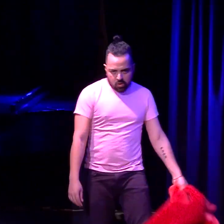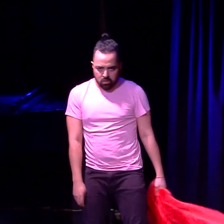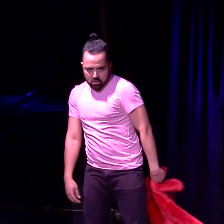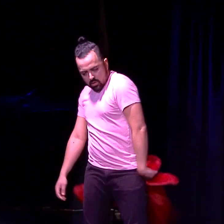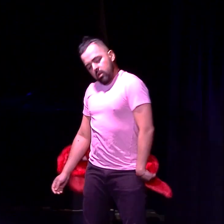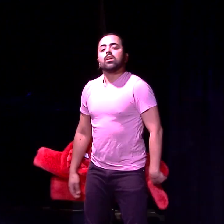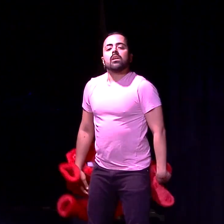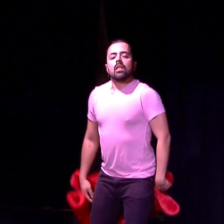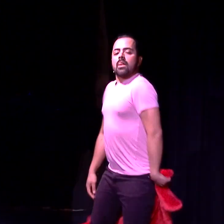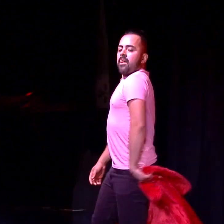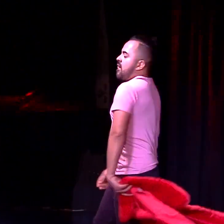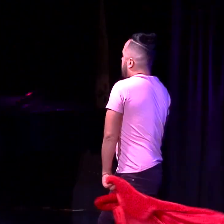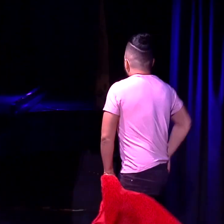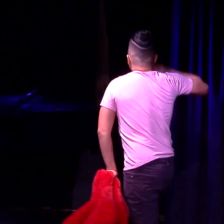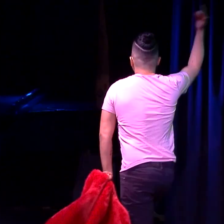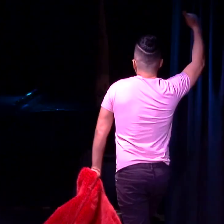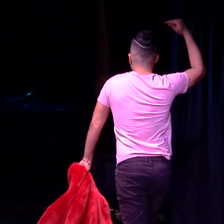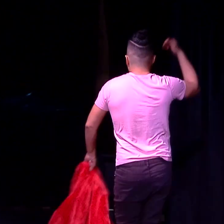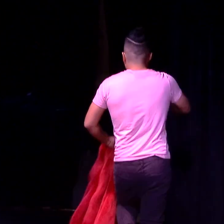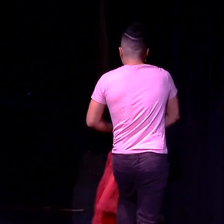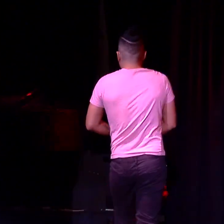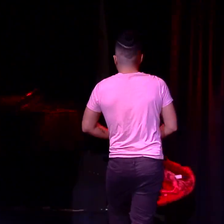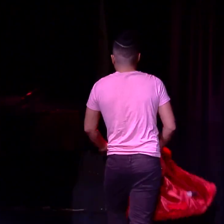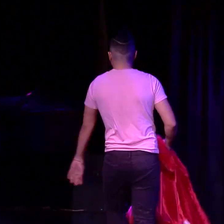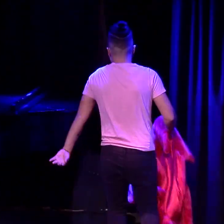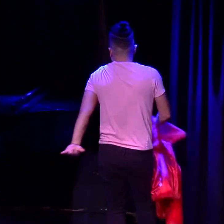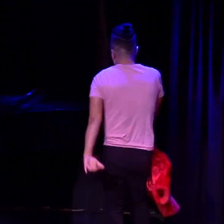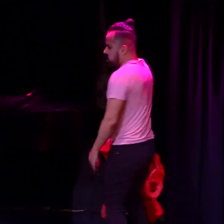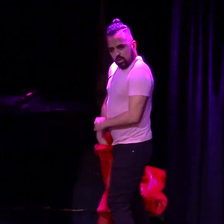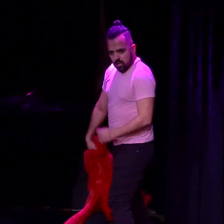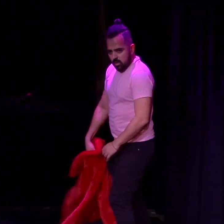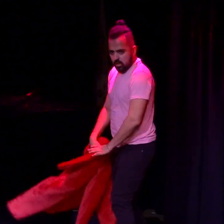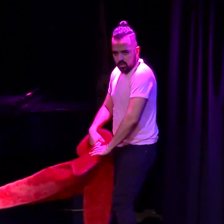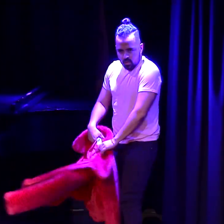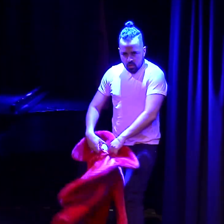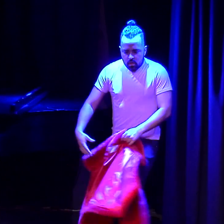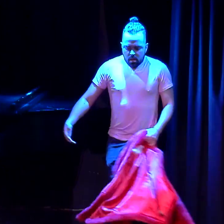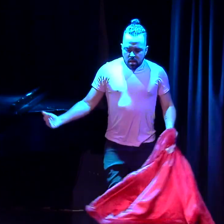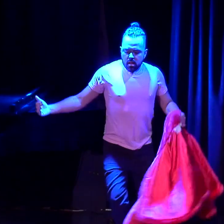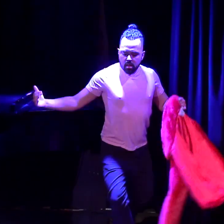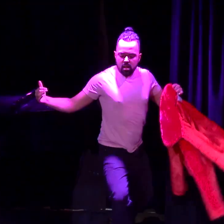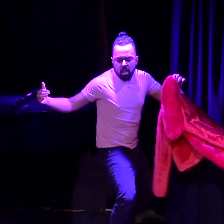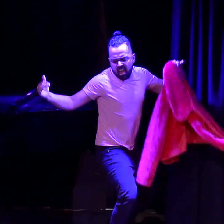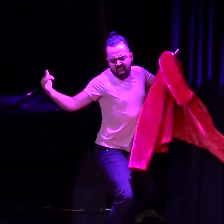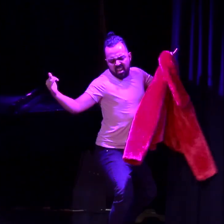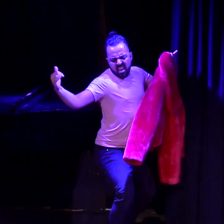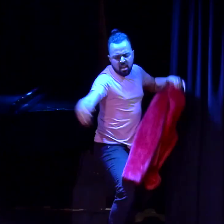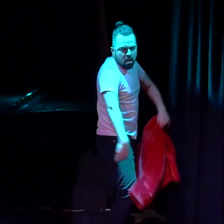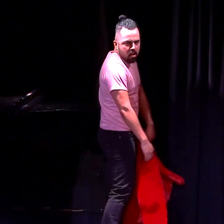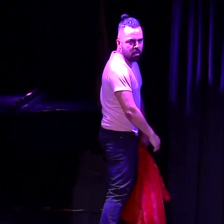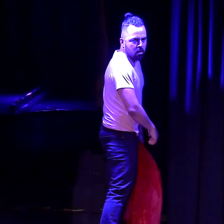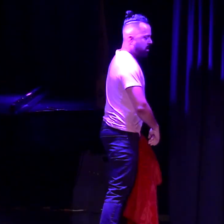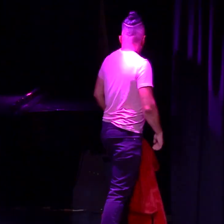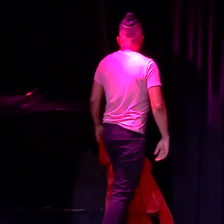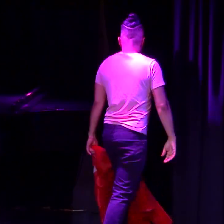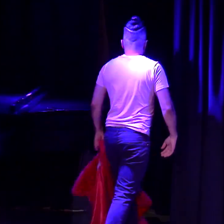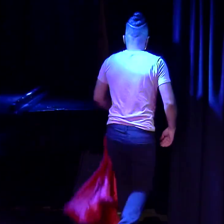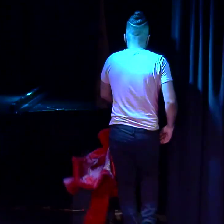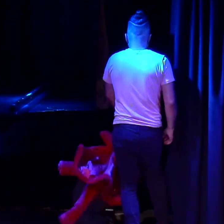My, oh, my telephone So now I'm in the club I'm sippin' that far When you're not gonna reach my telephone My telephone